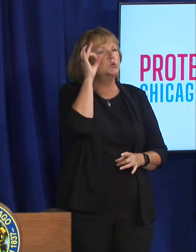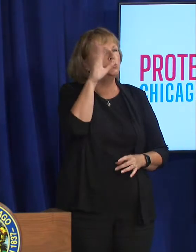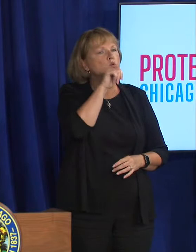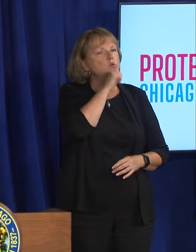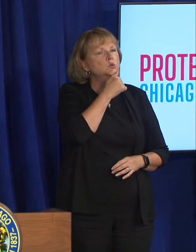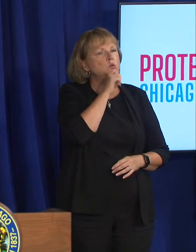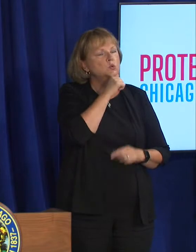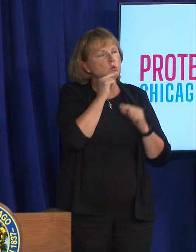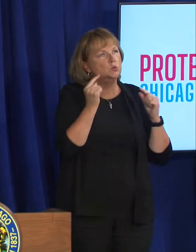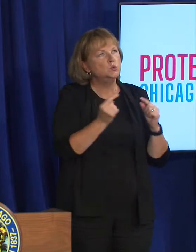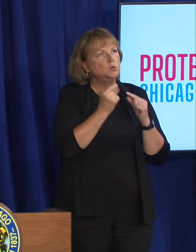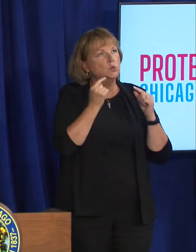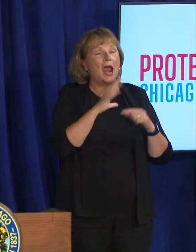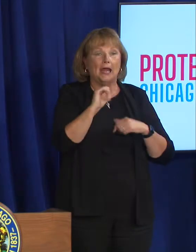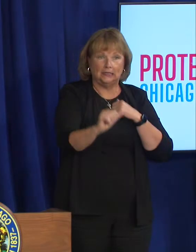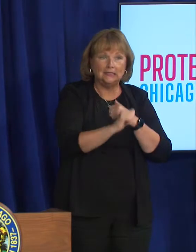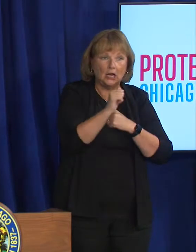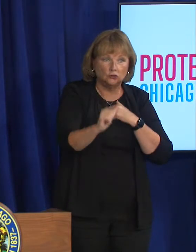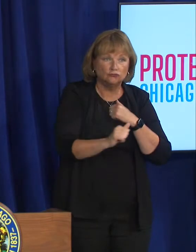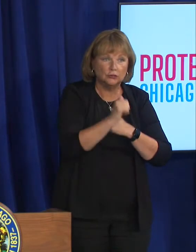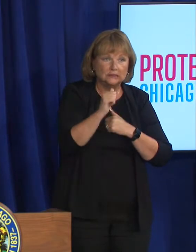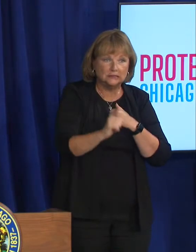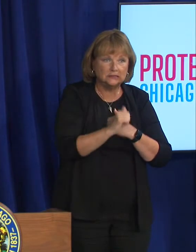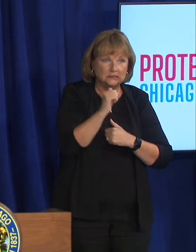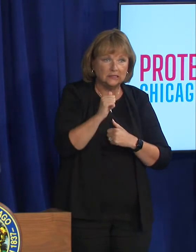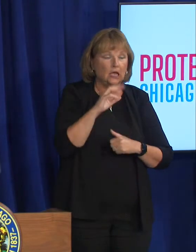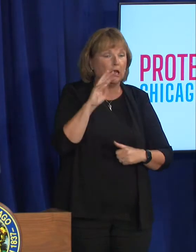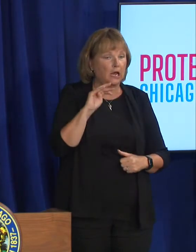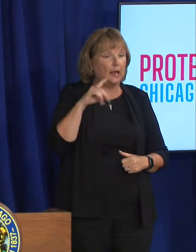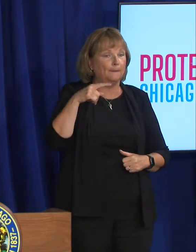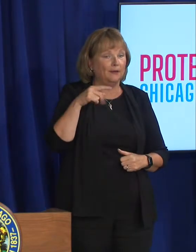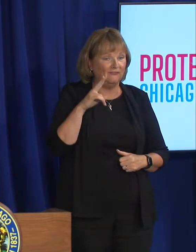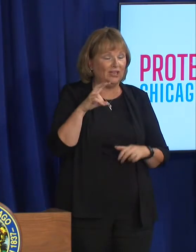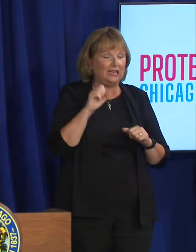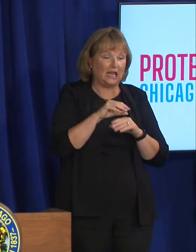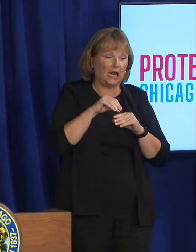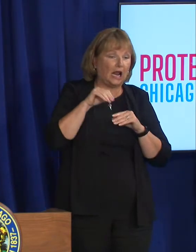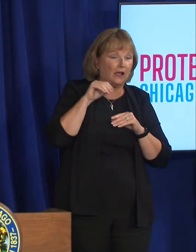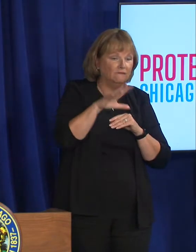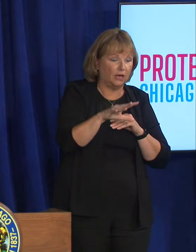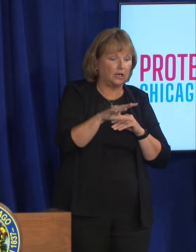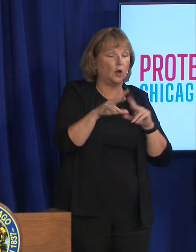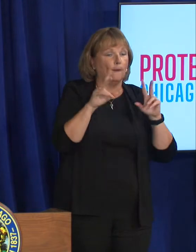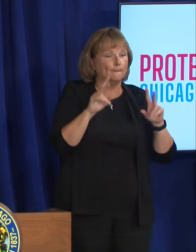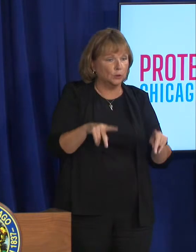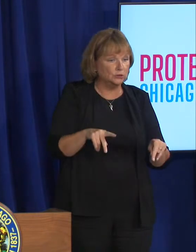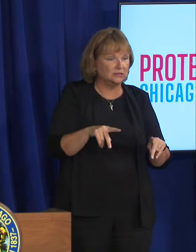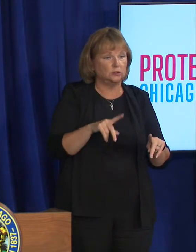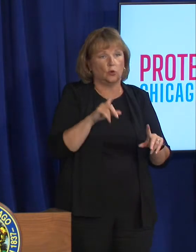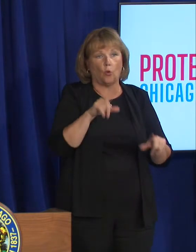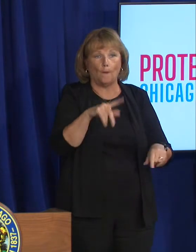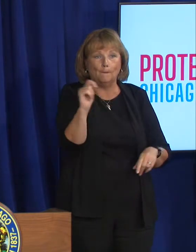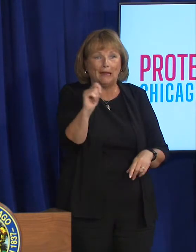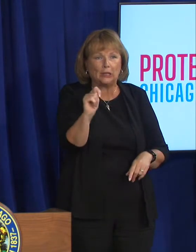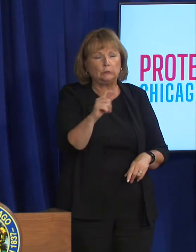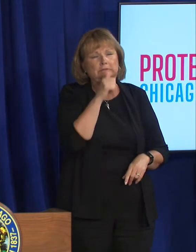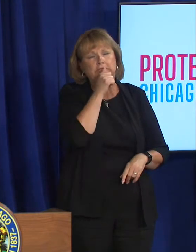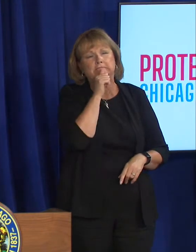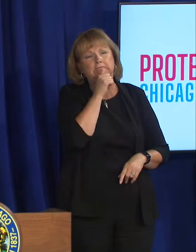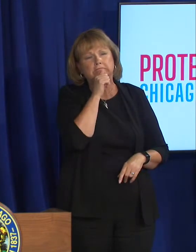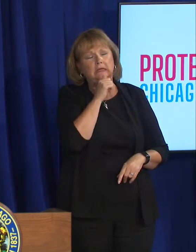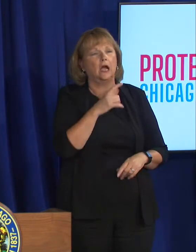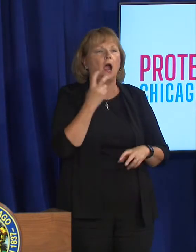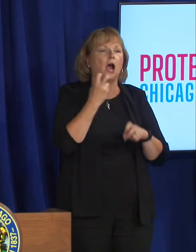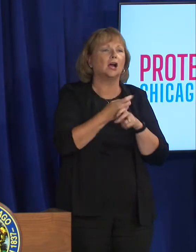painful and dangerous and can affect the ability for somebody to use the bathroom to